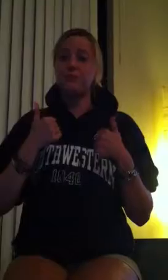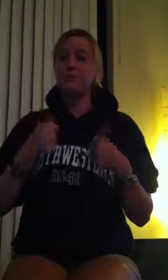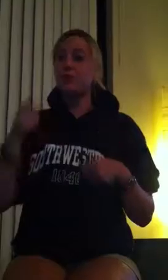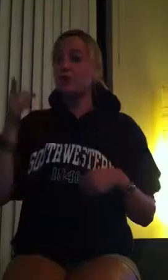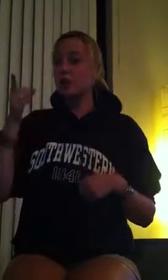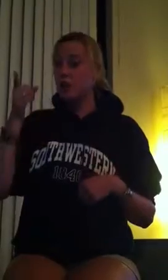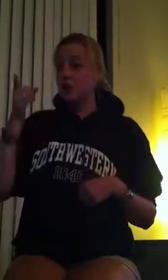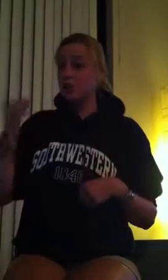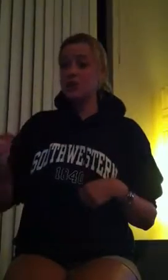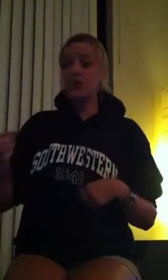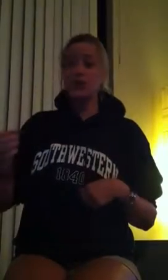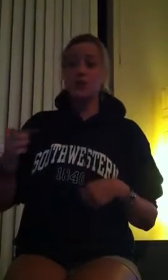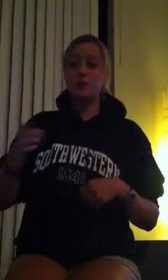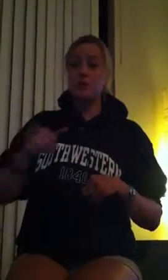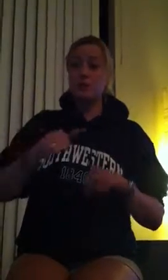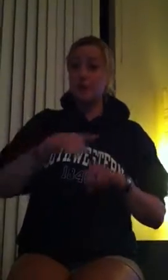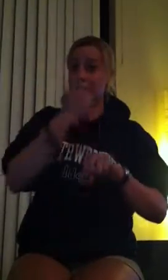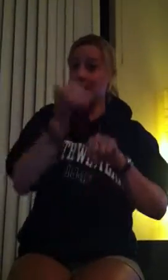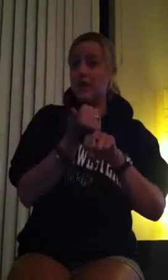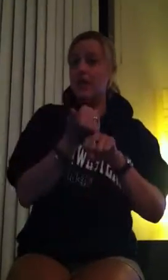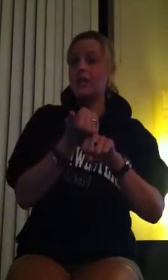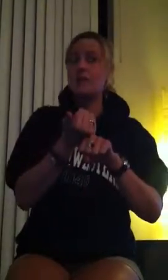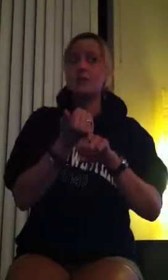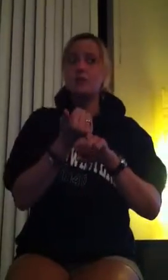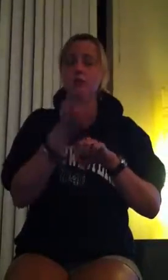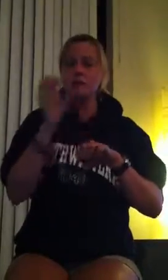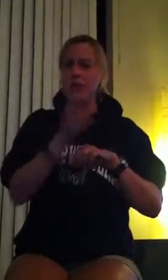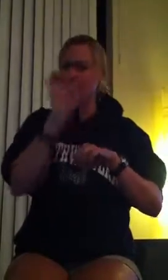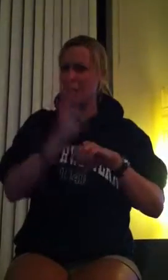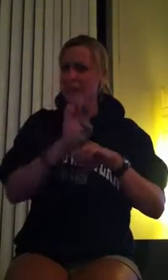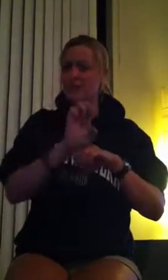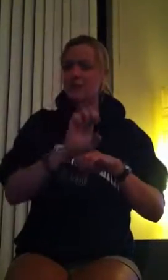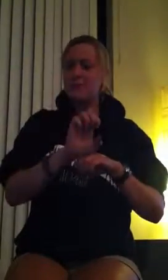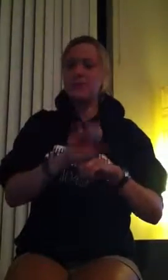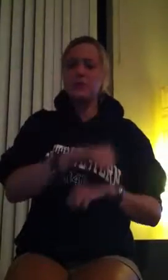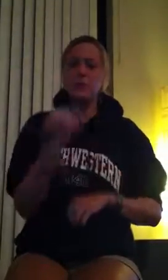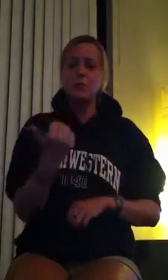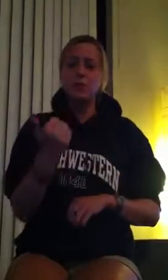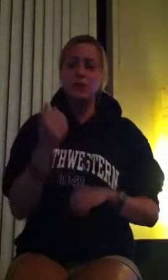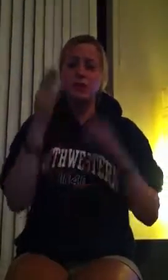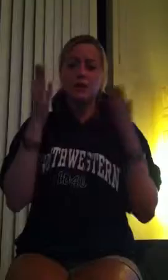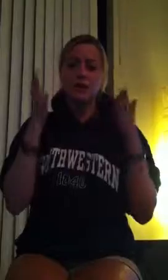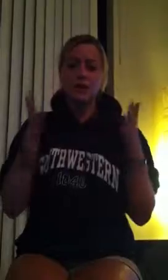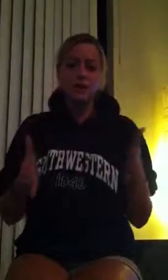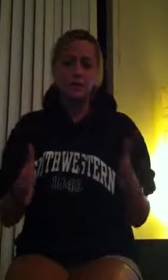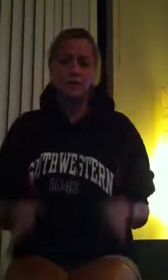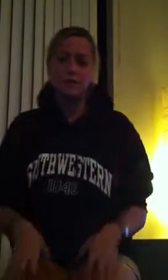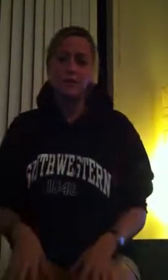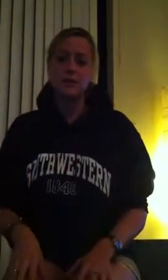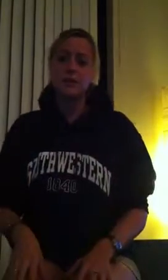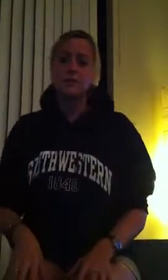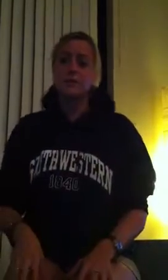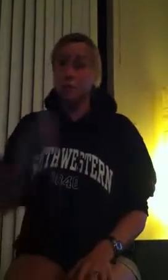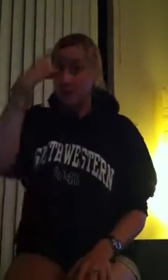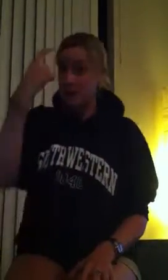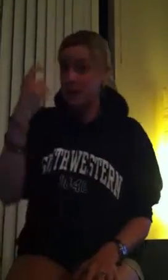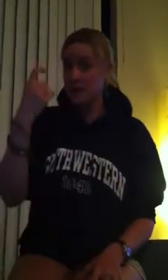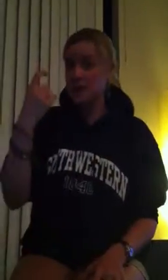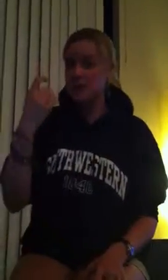else. But he, because the families knew each other, I guess my